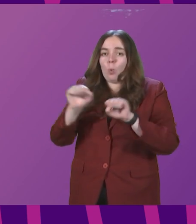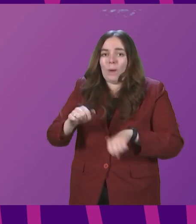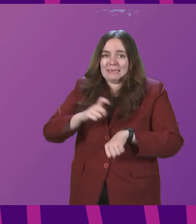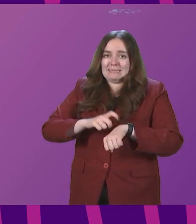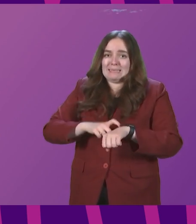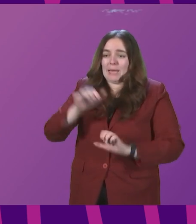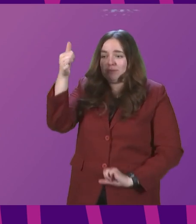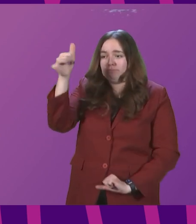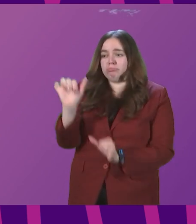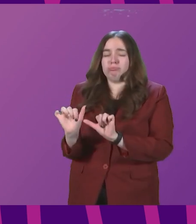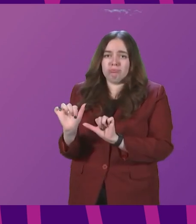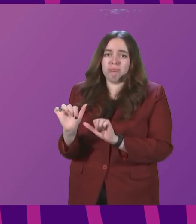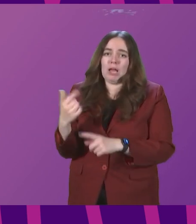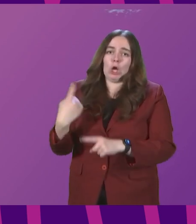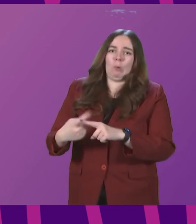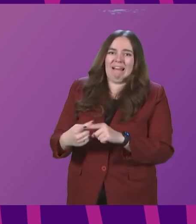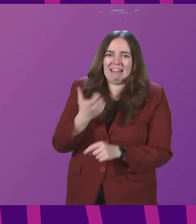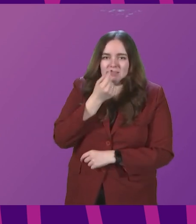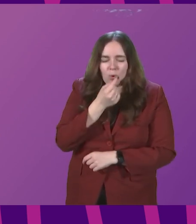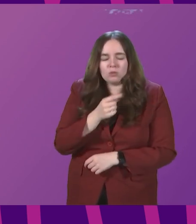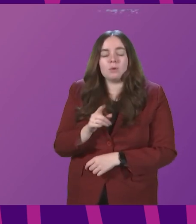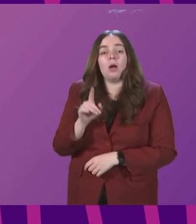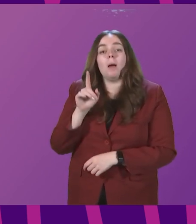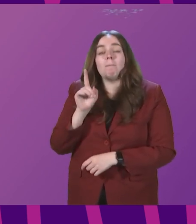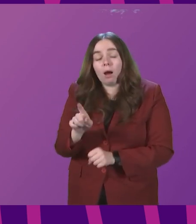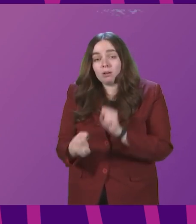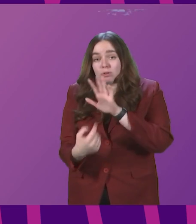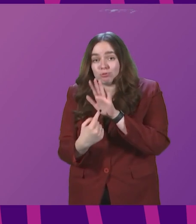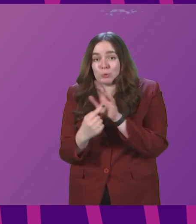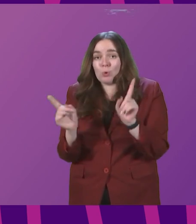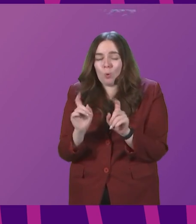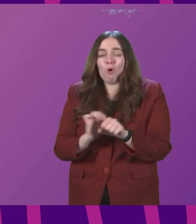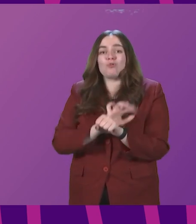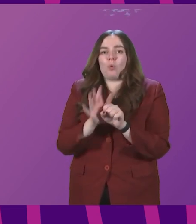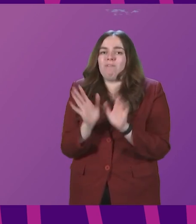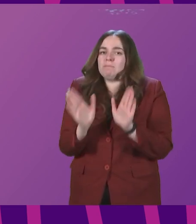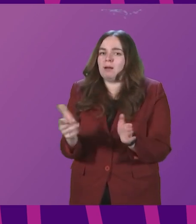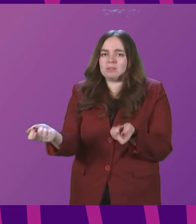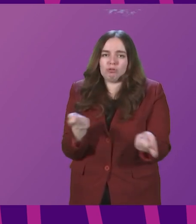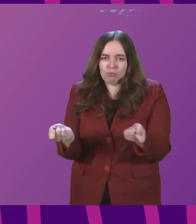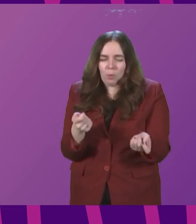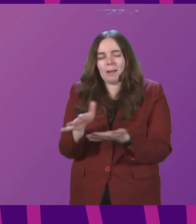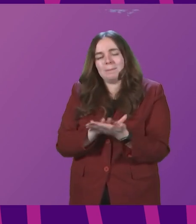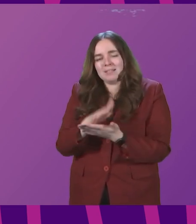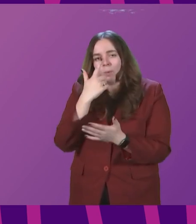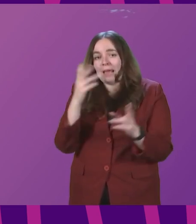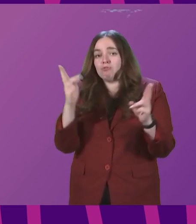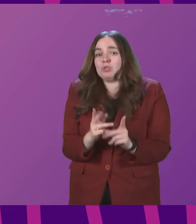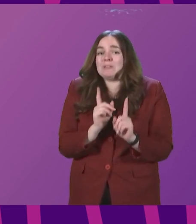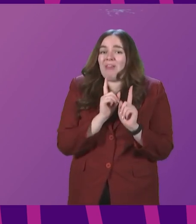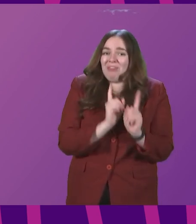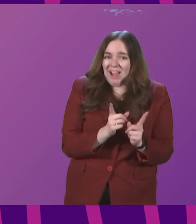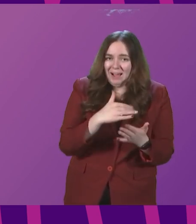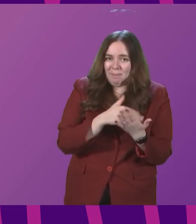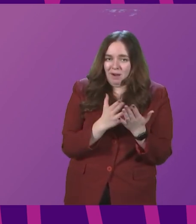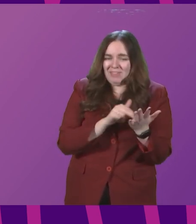back down as quickly as possible. But crucial to that, of course, is getting COVID under control so that we reduce that pressure on the NHS